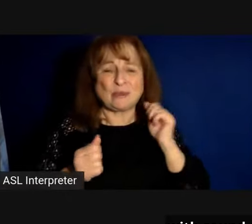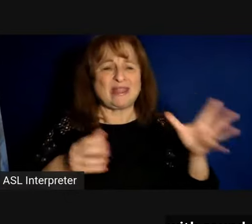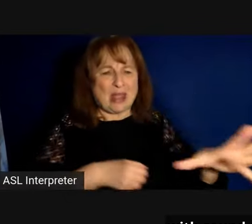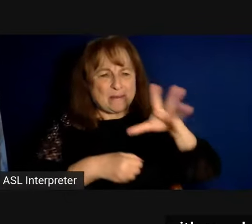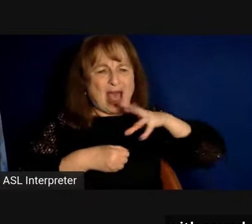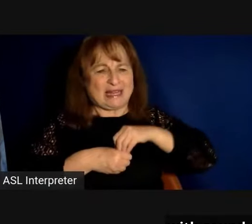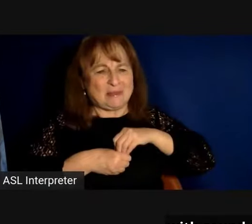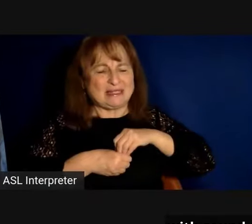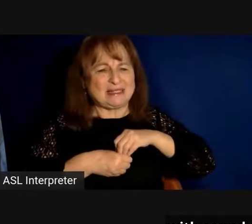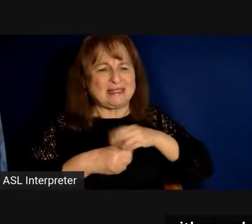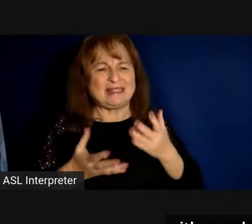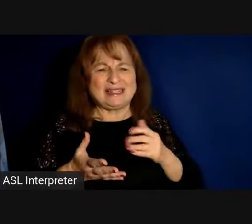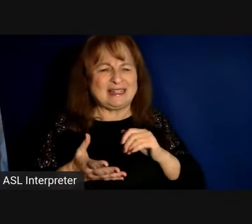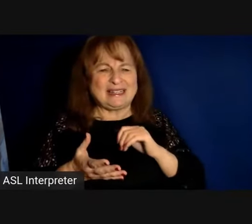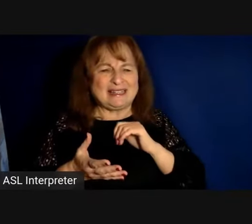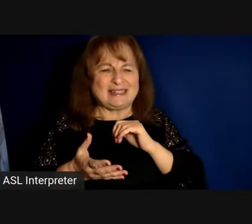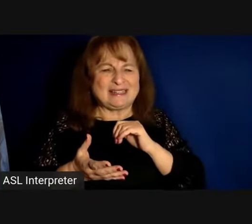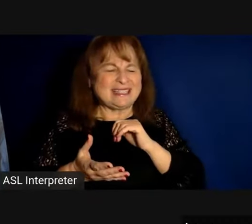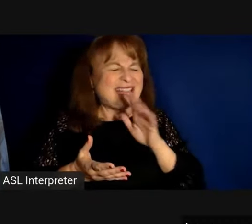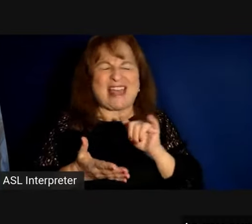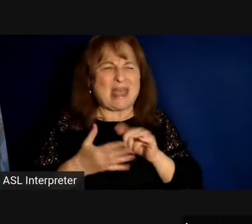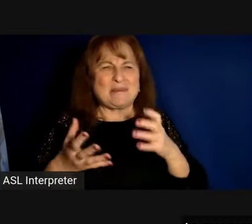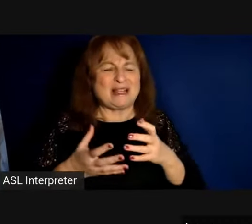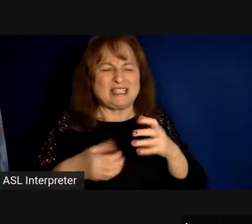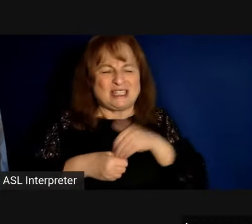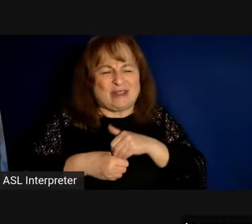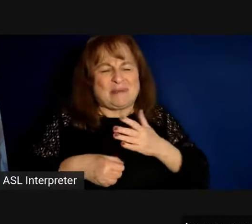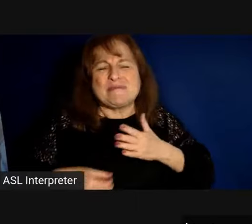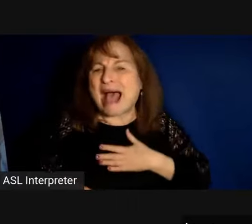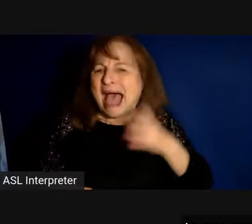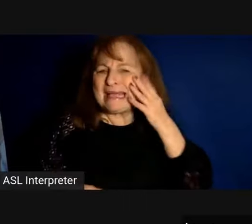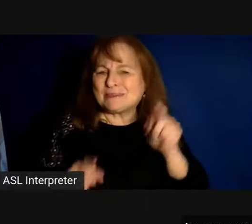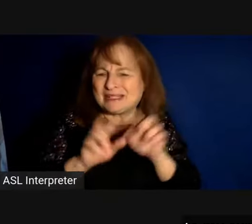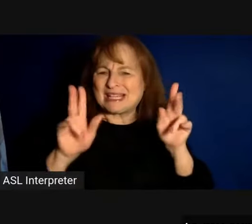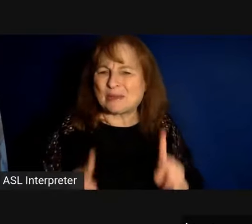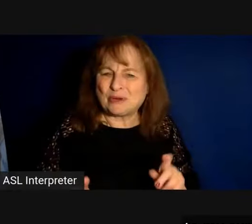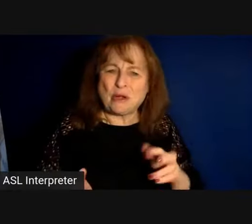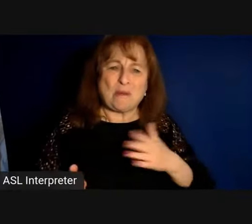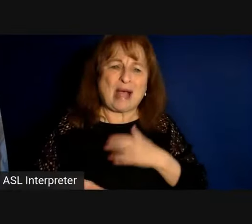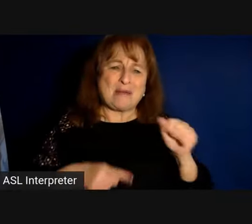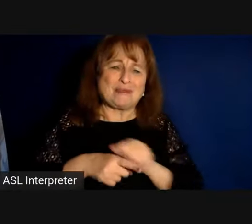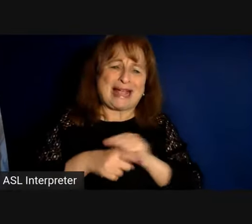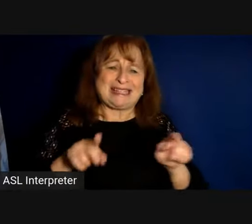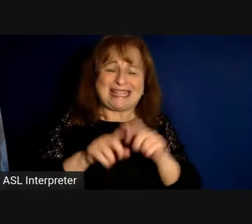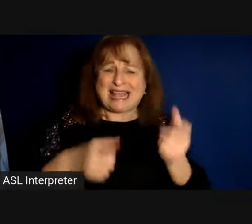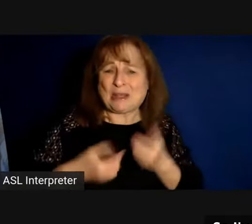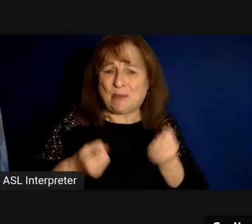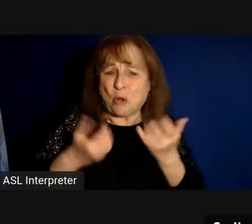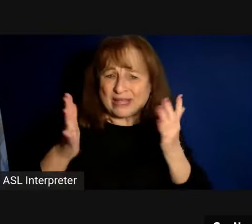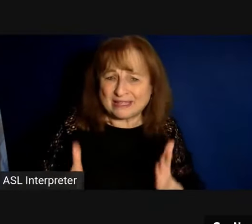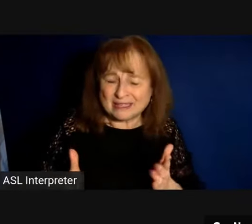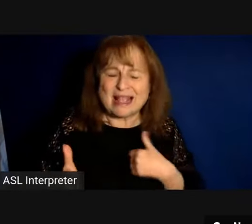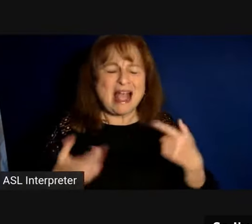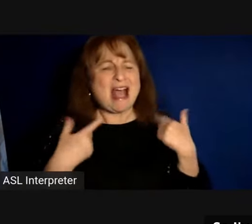that isn't all that intrinsic to my experience as a person or my practice as a poet so